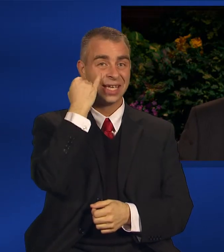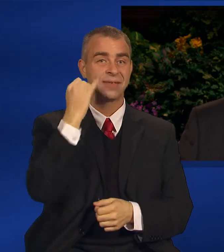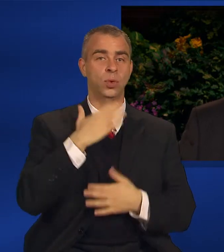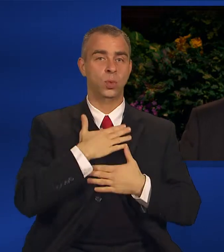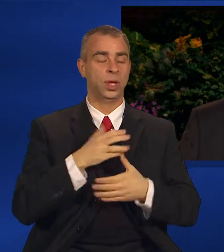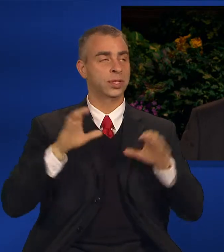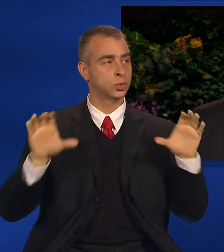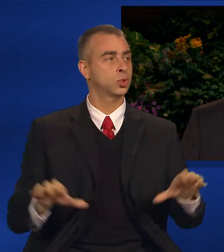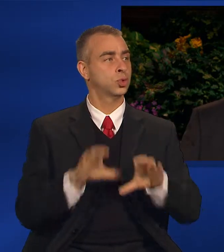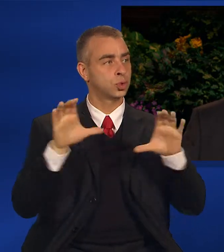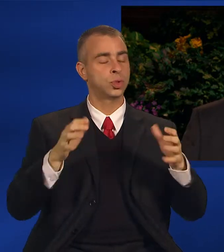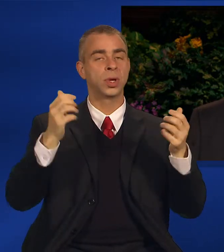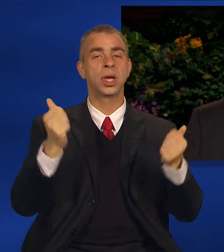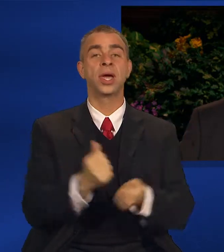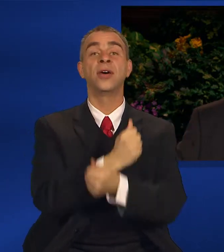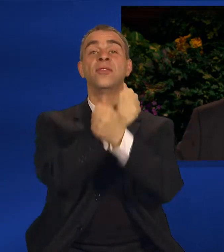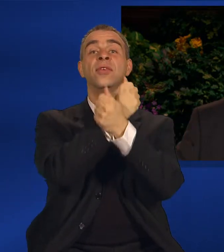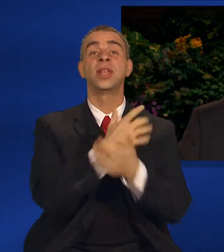shall command them.